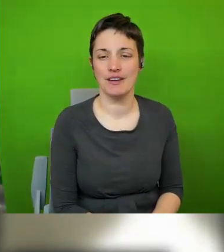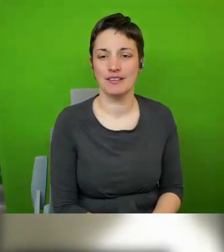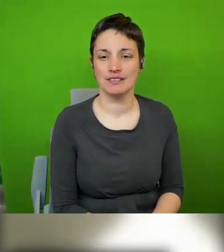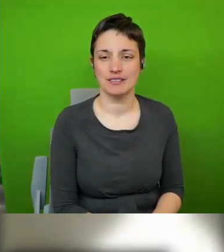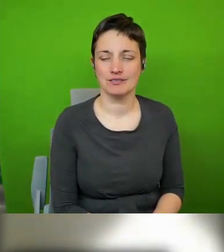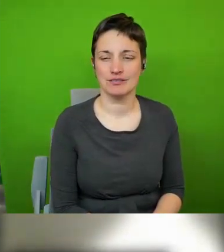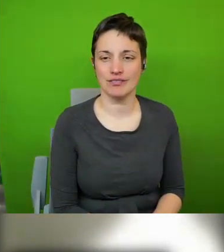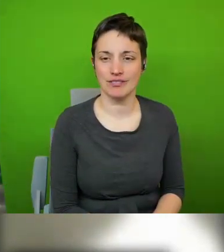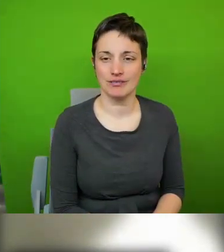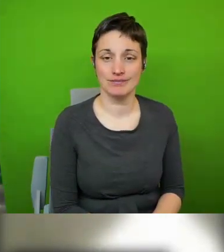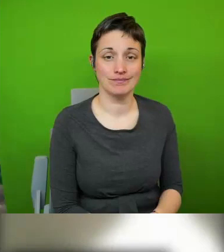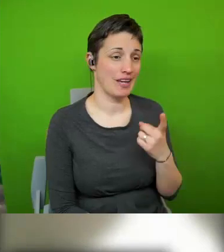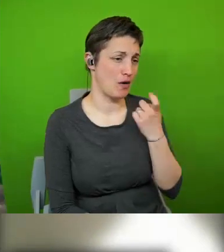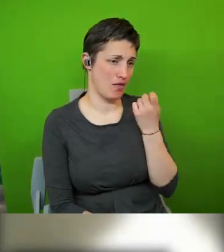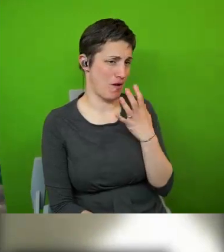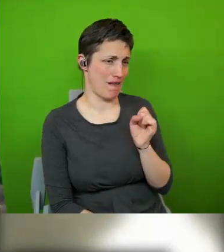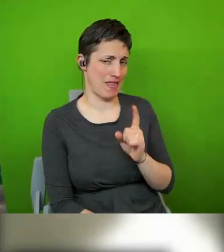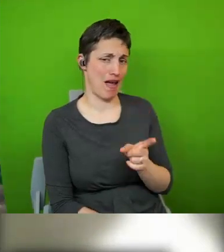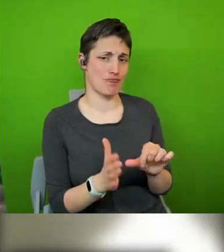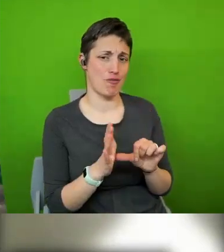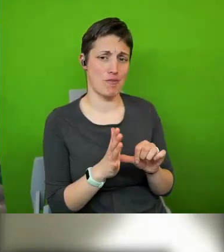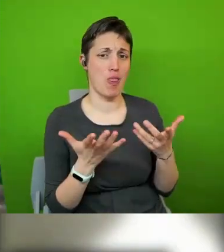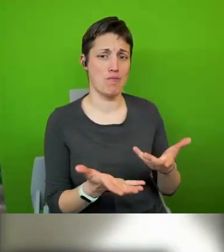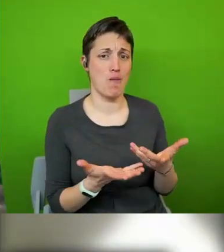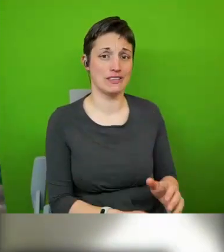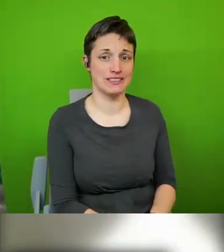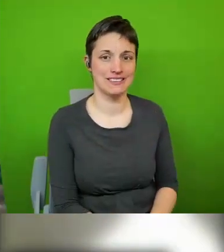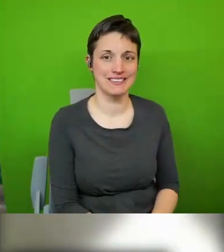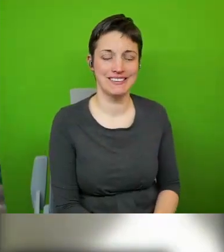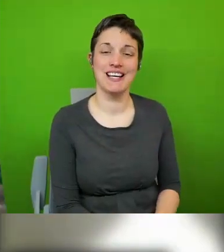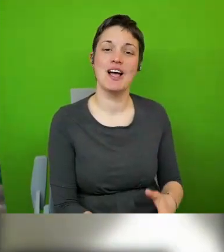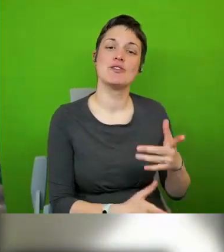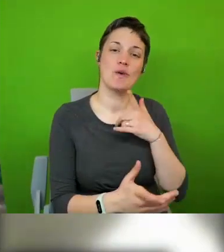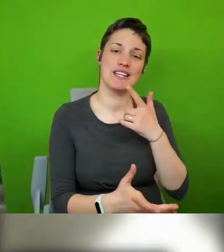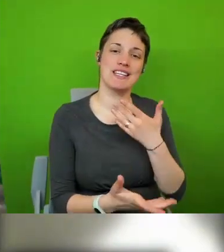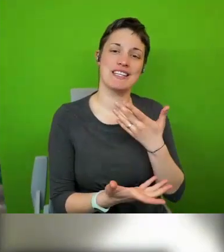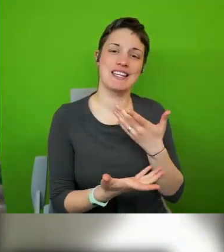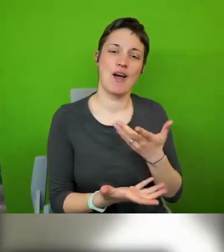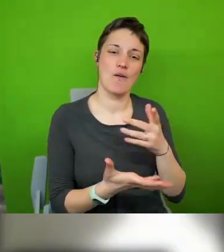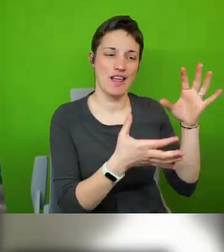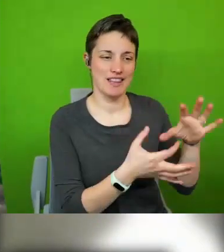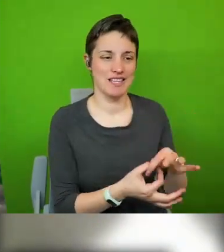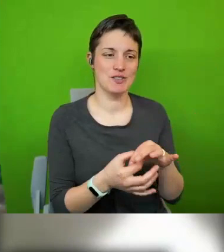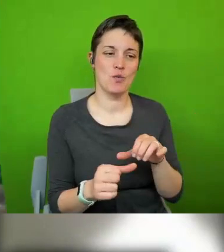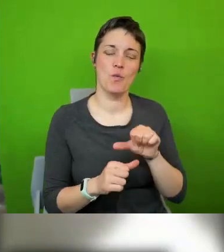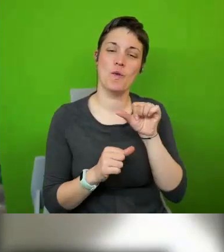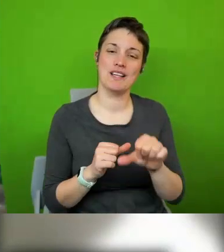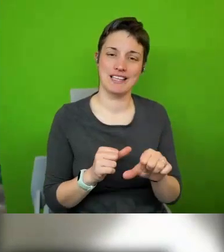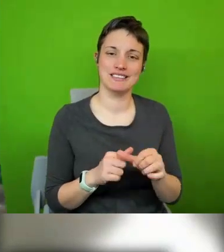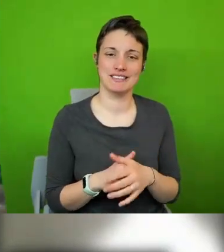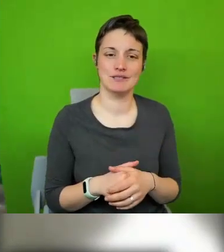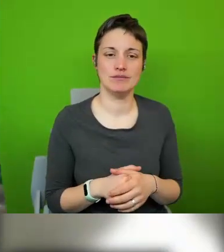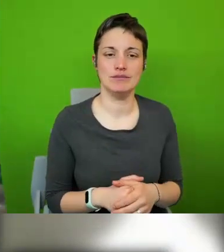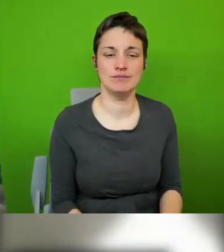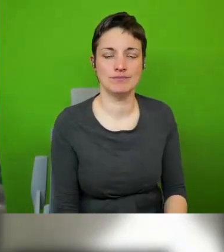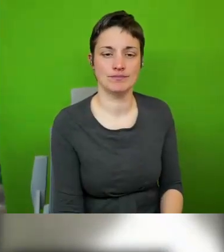we've got that problem just at the moment to be honest which leads us nicely around the next question about the blue badge well i